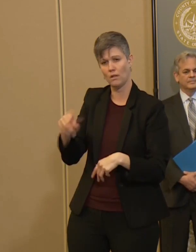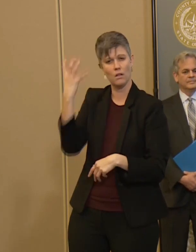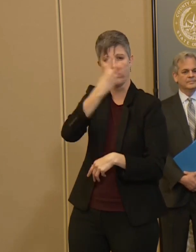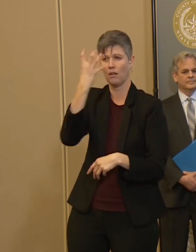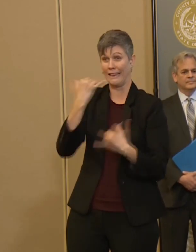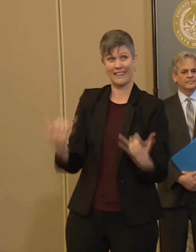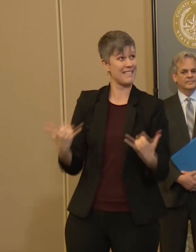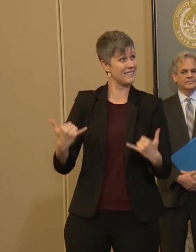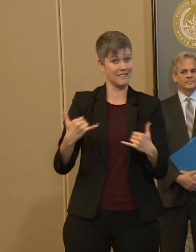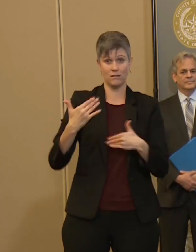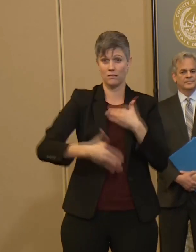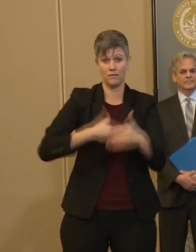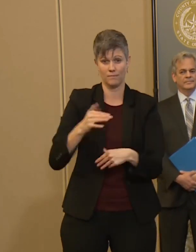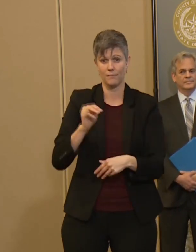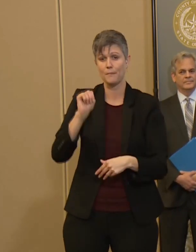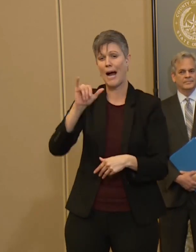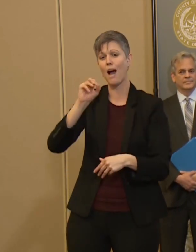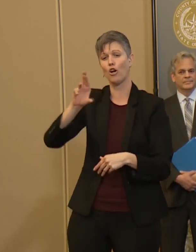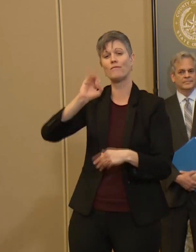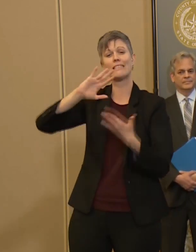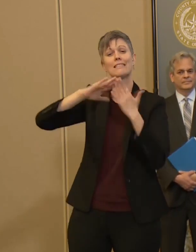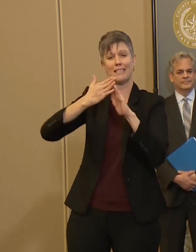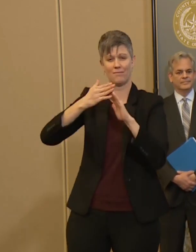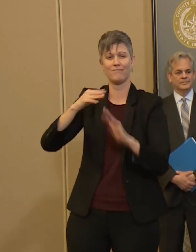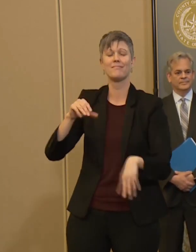mayor of the city of Austin, Mayor Steve.